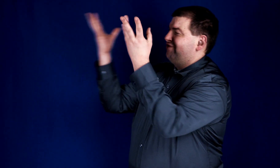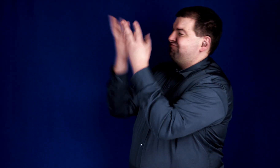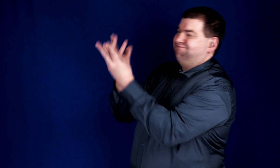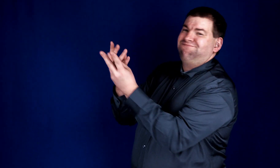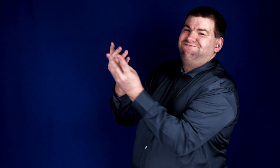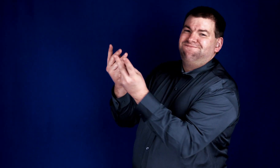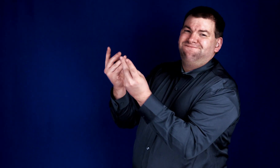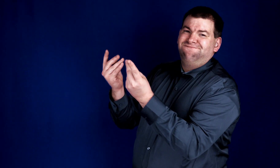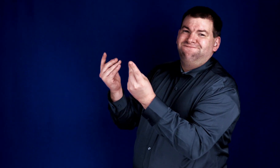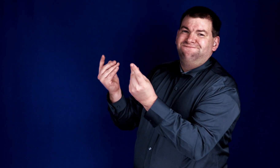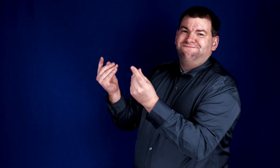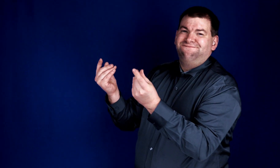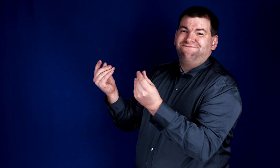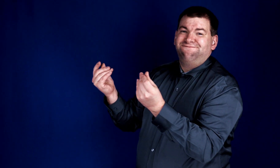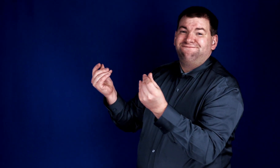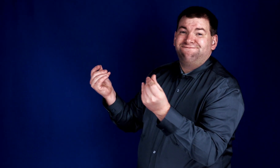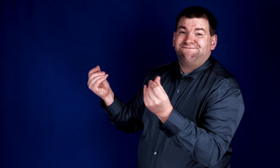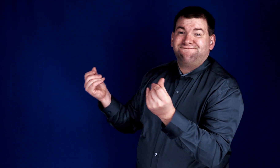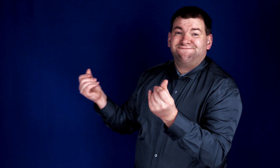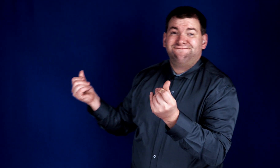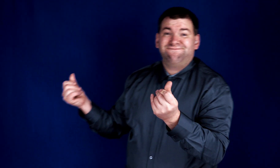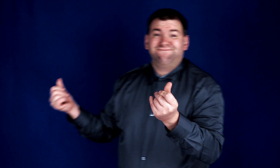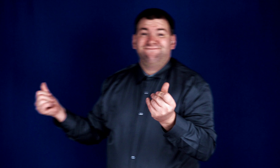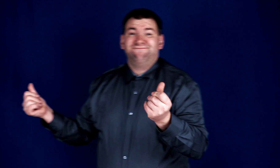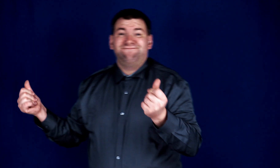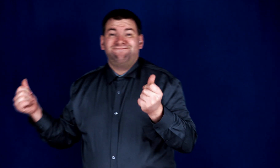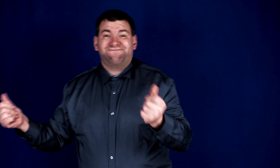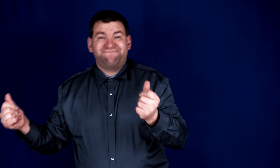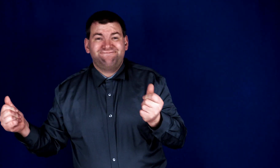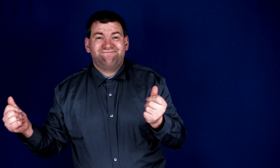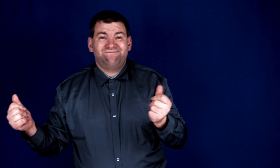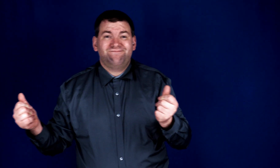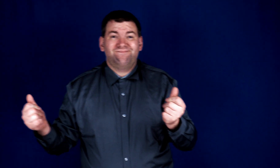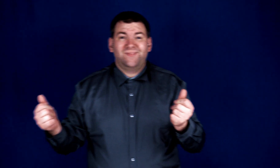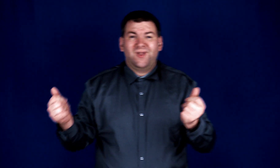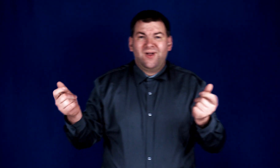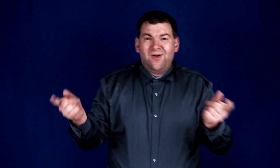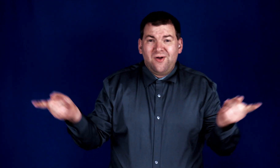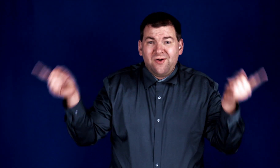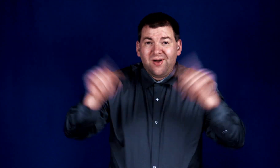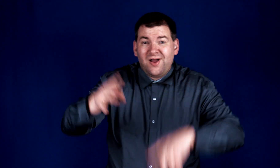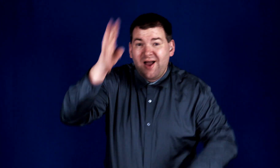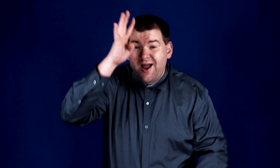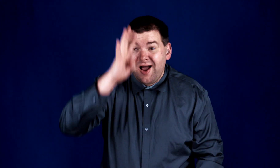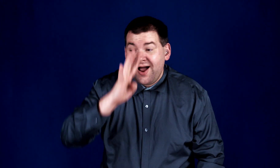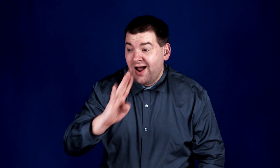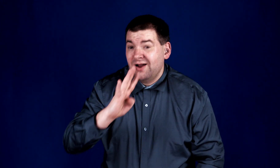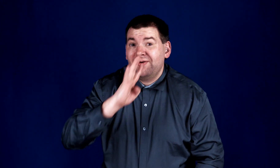fade away When God whispers